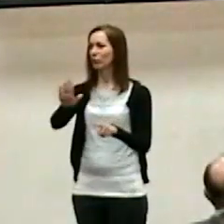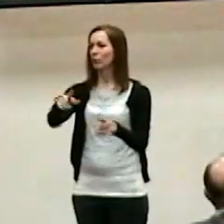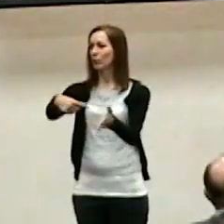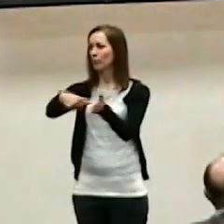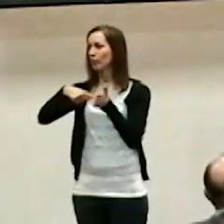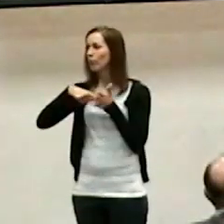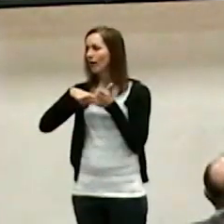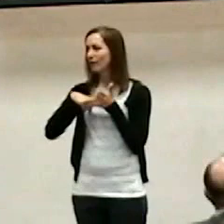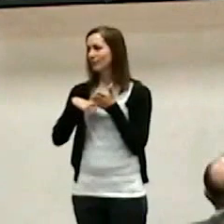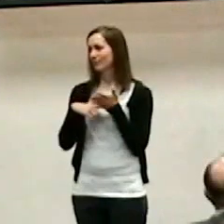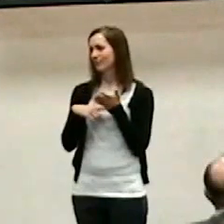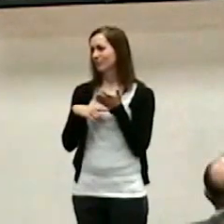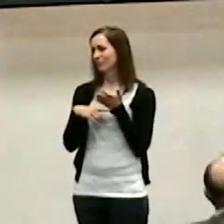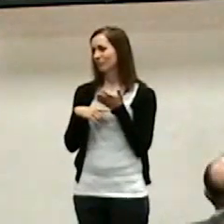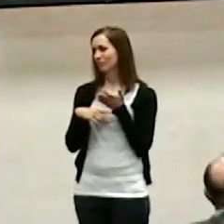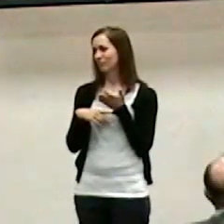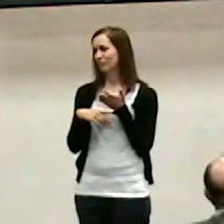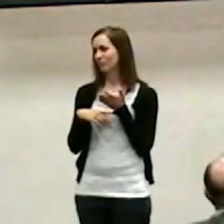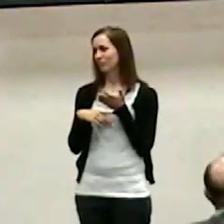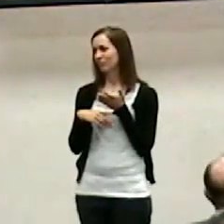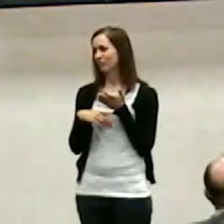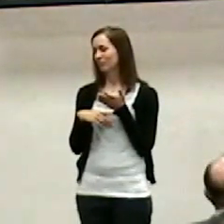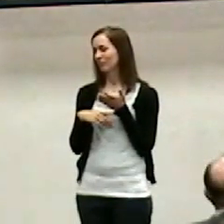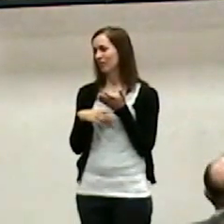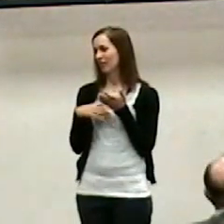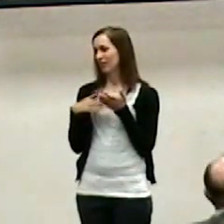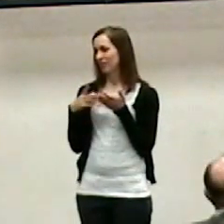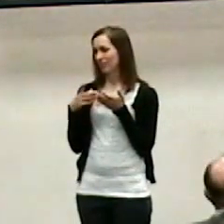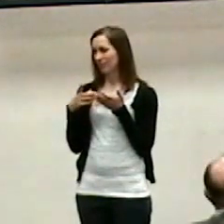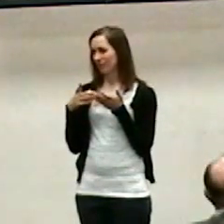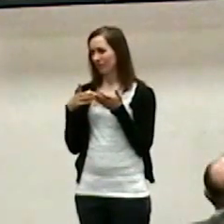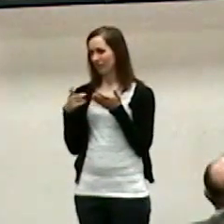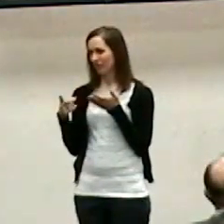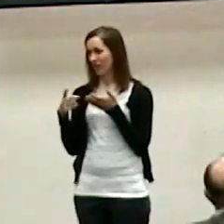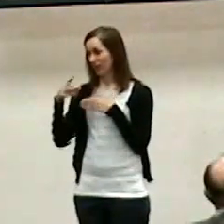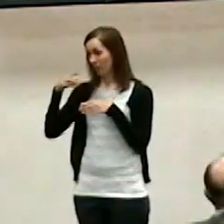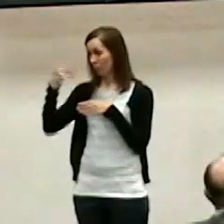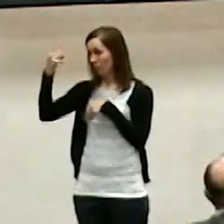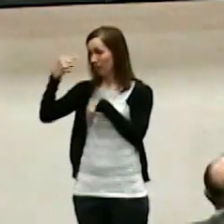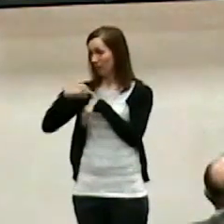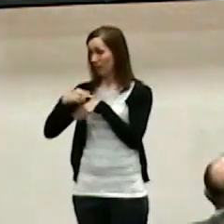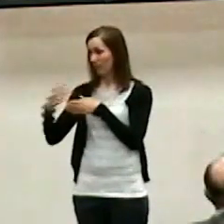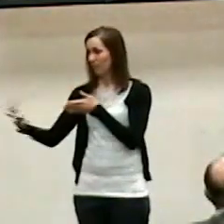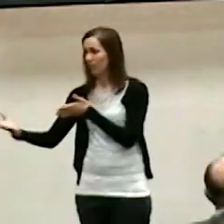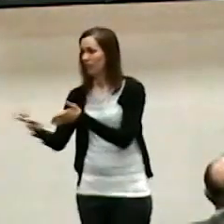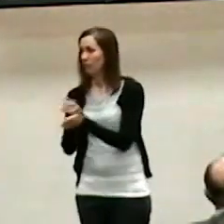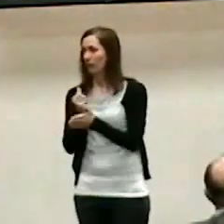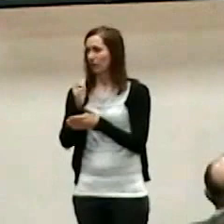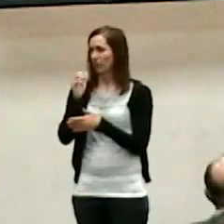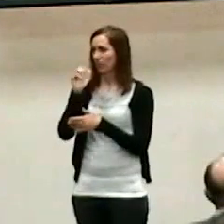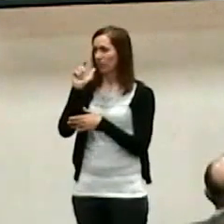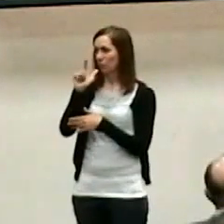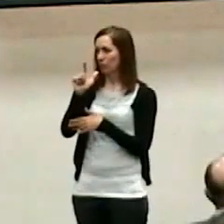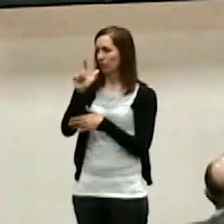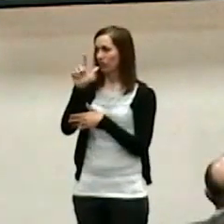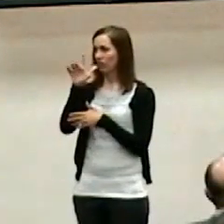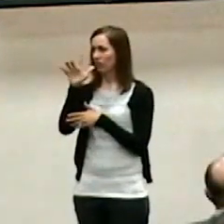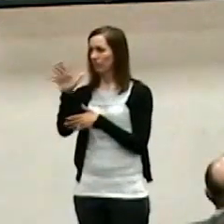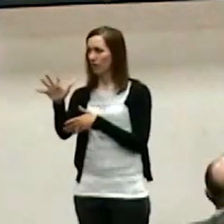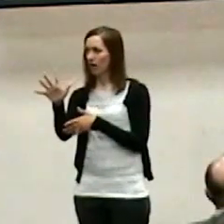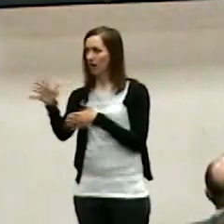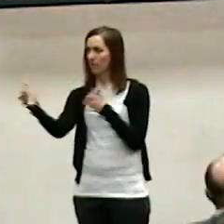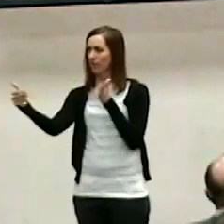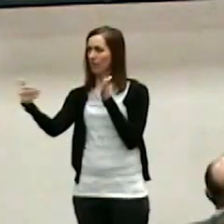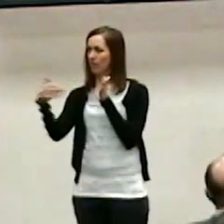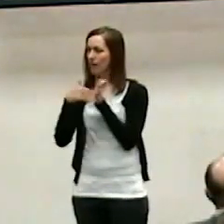rose to the calling of the eldership at Sun Valley in one collection we raised $25,000 from a